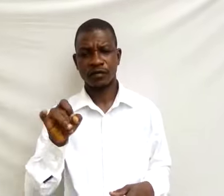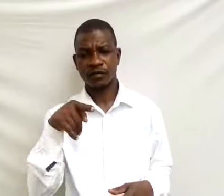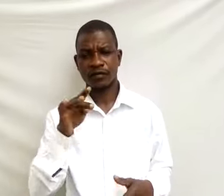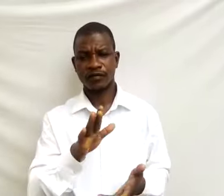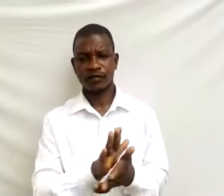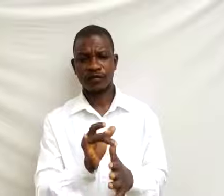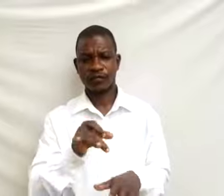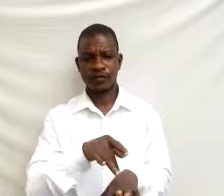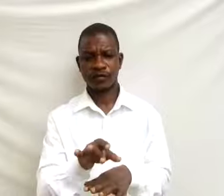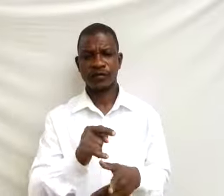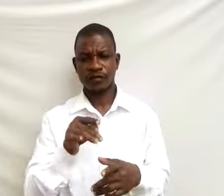11.